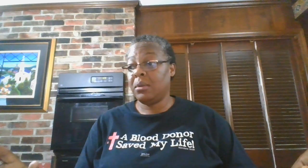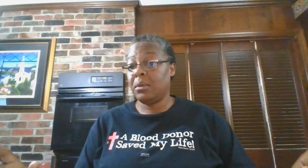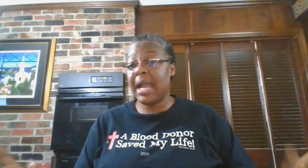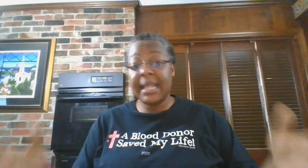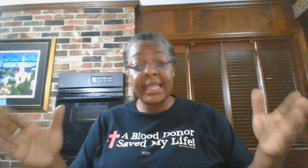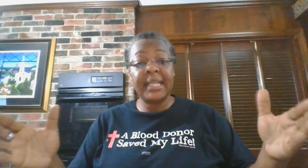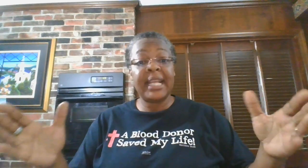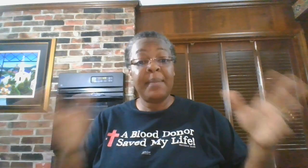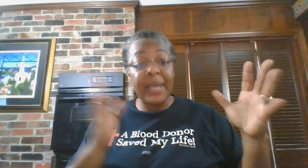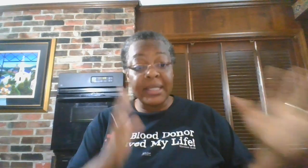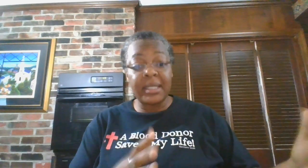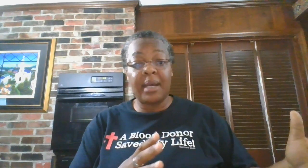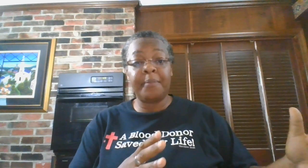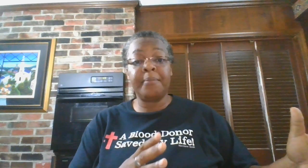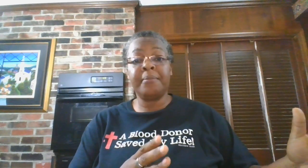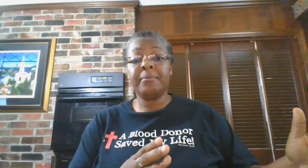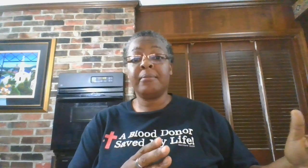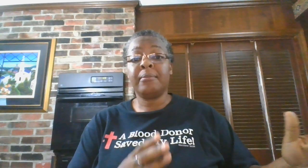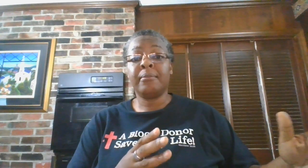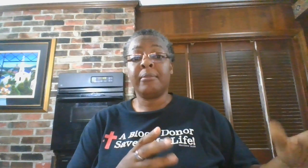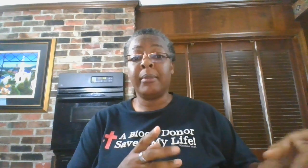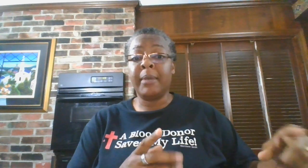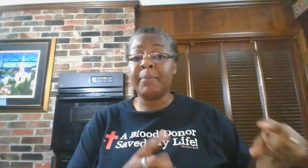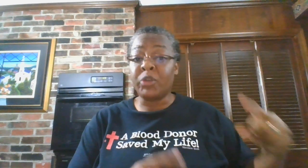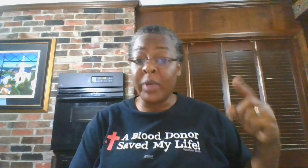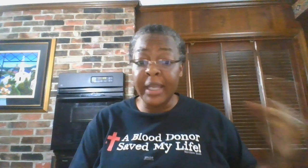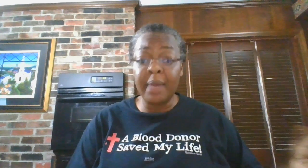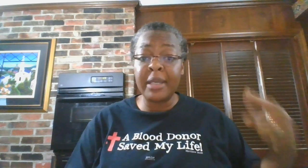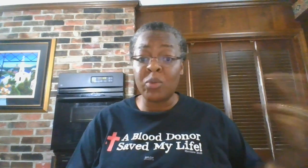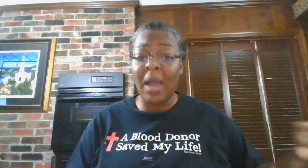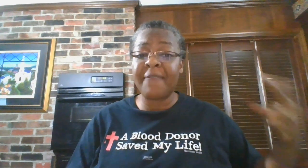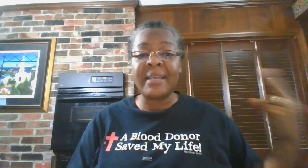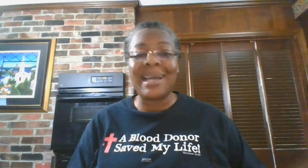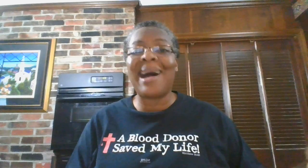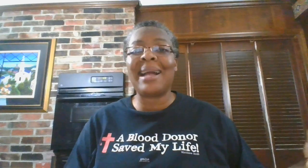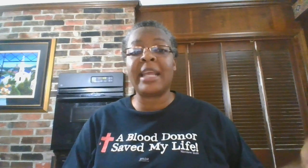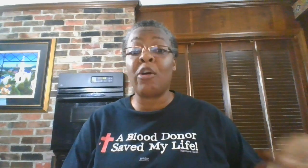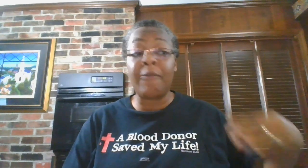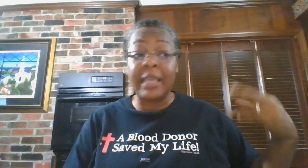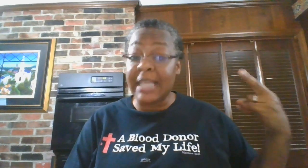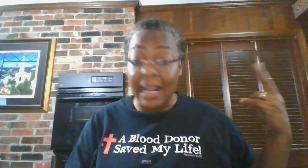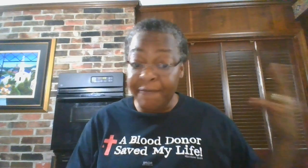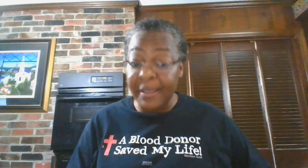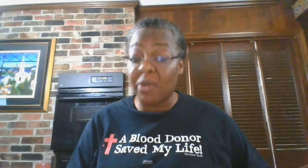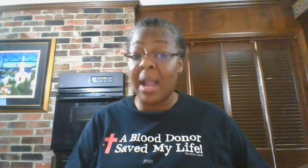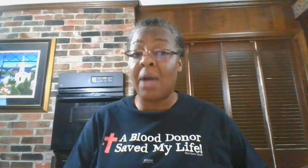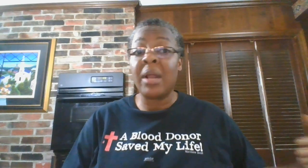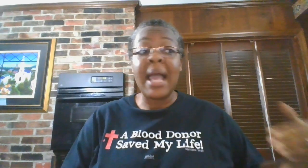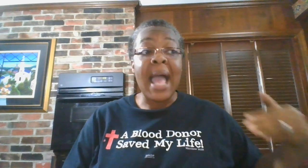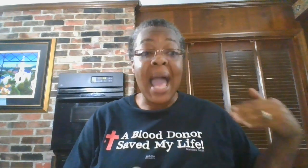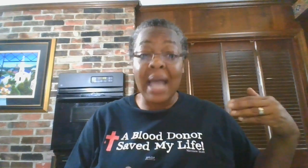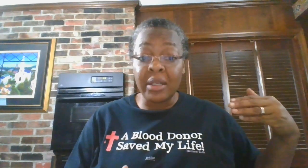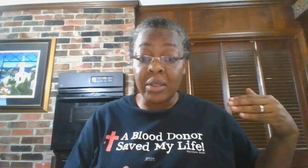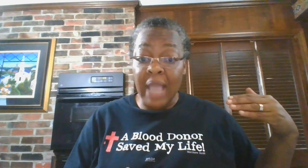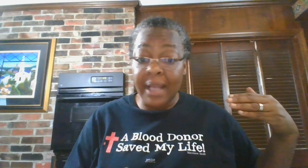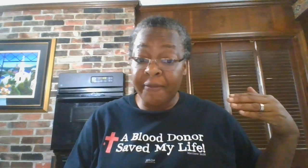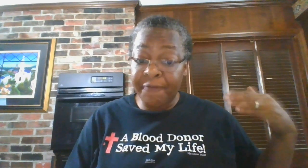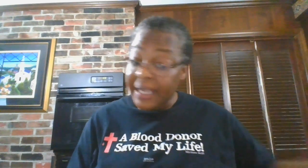I think that he messed up. And between him and his wife and God, they're going to, he got to figure out how to, how to fix